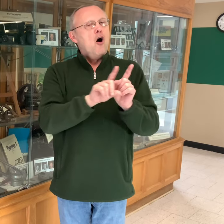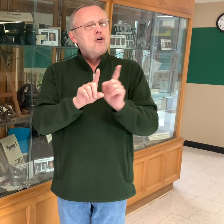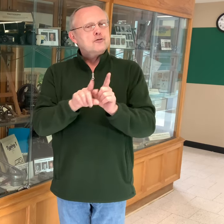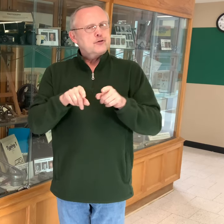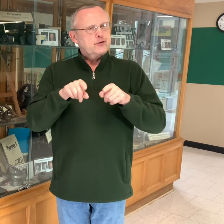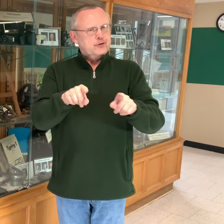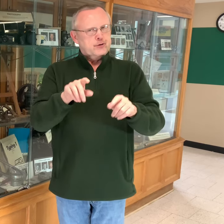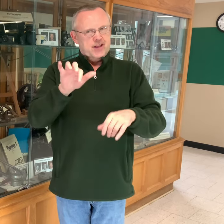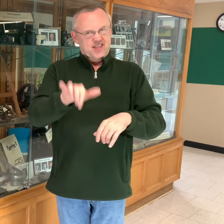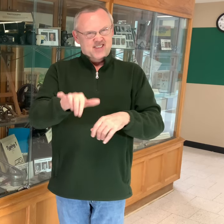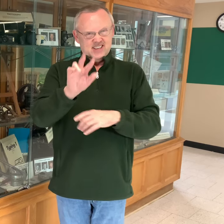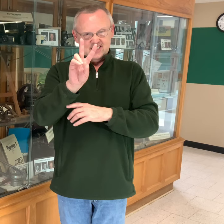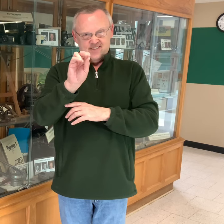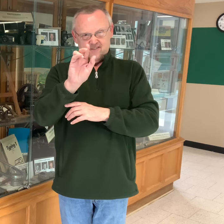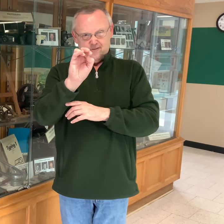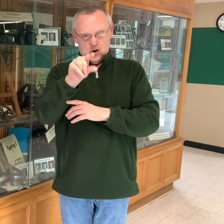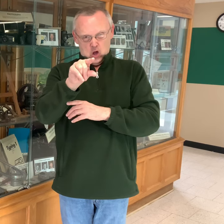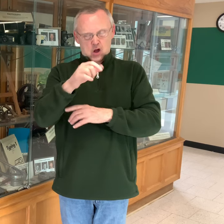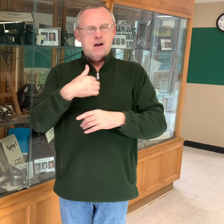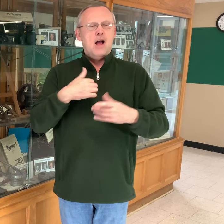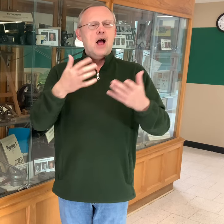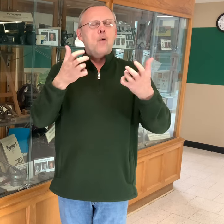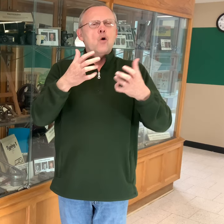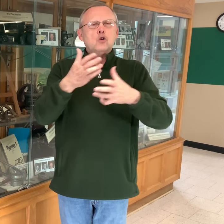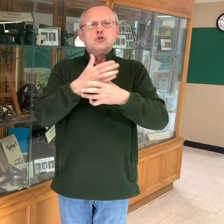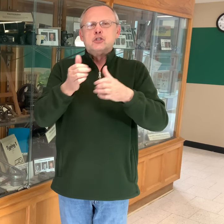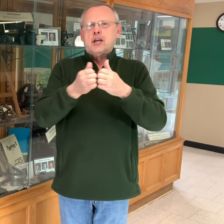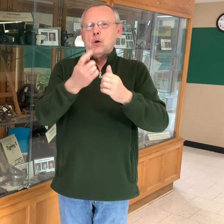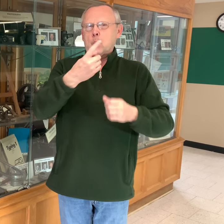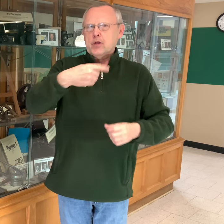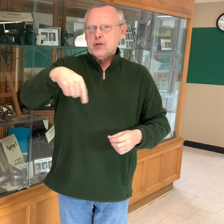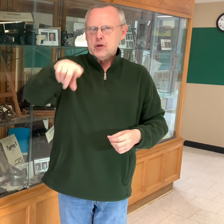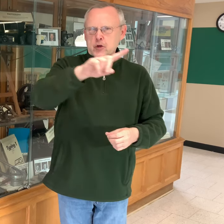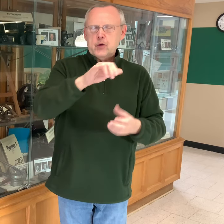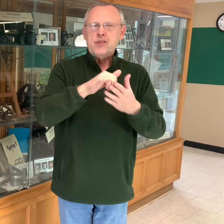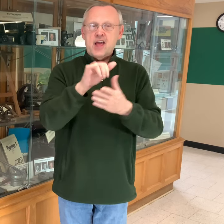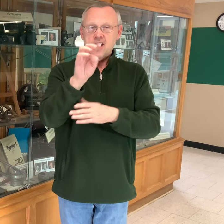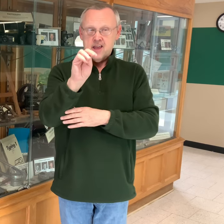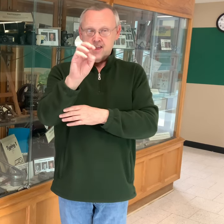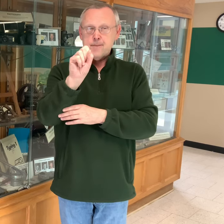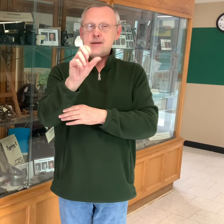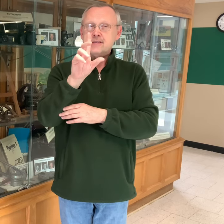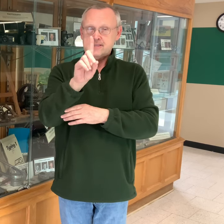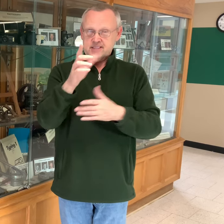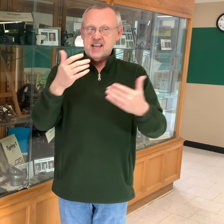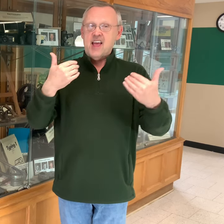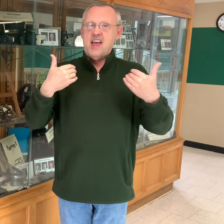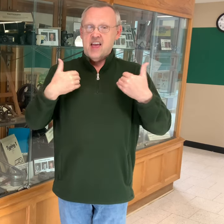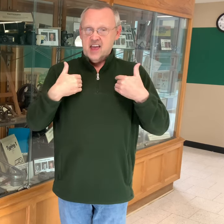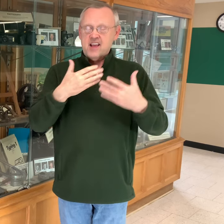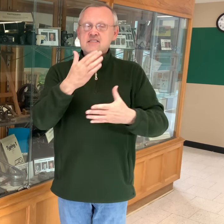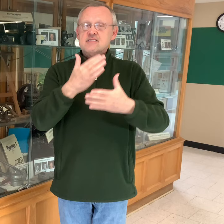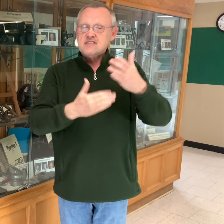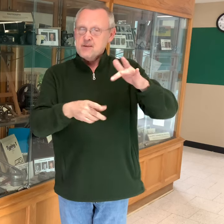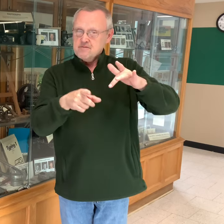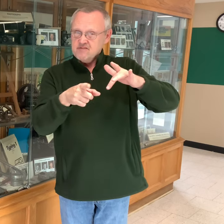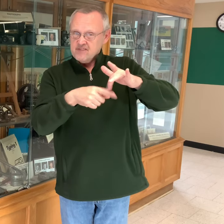Also, during this vlog, I want to share with you that MSD has some available employment